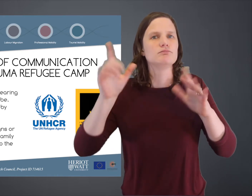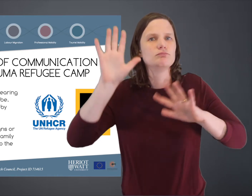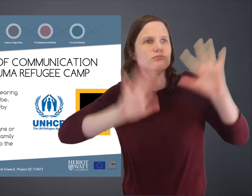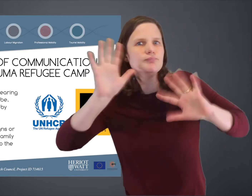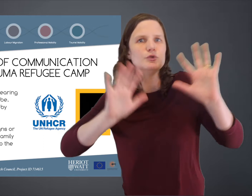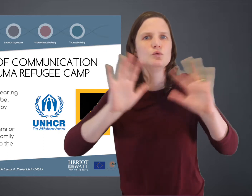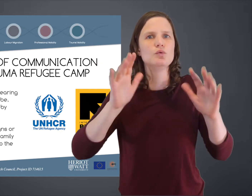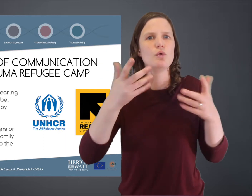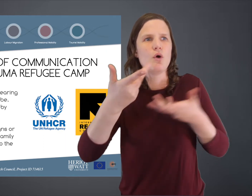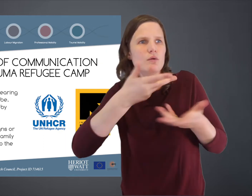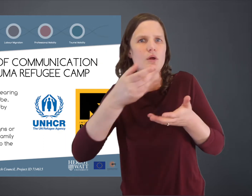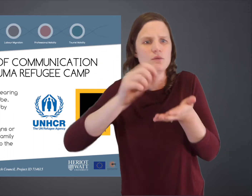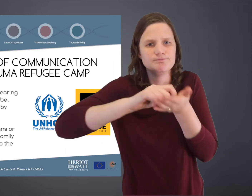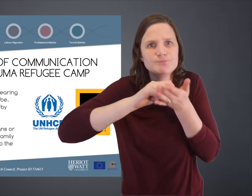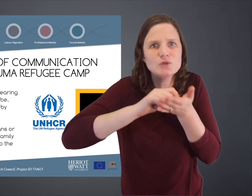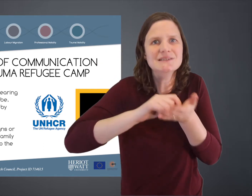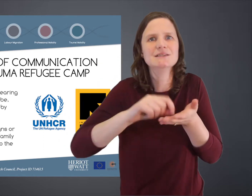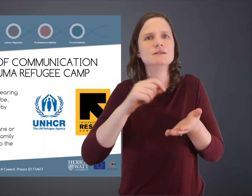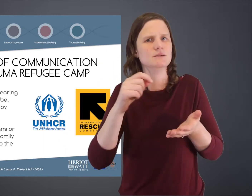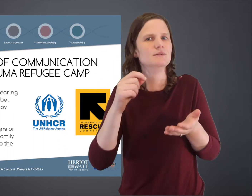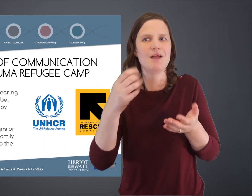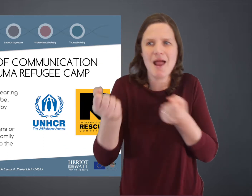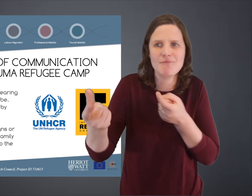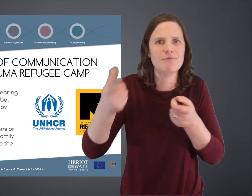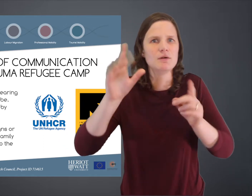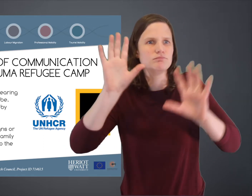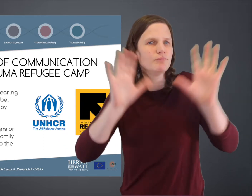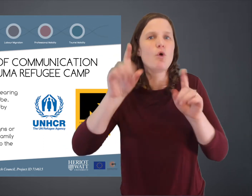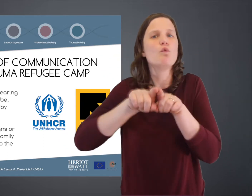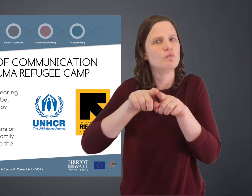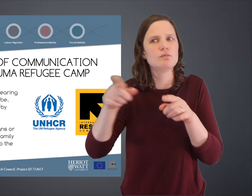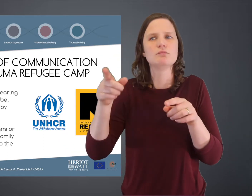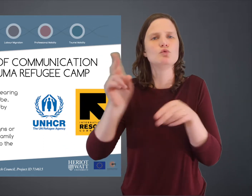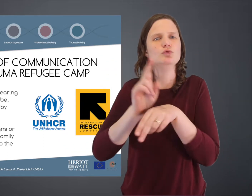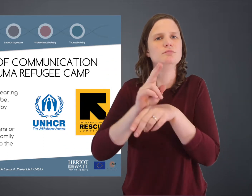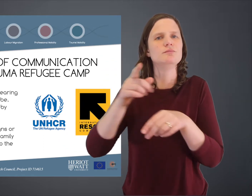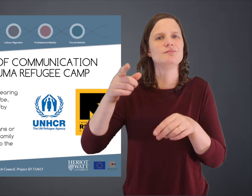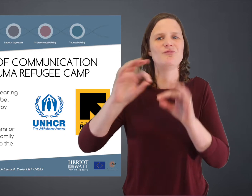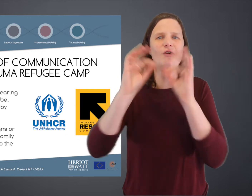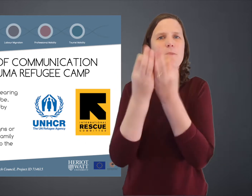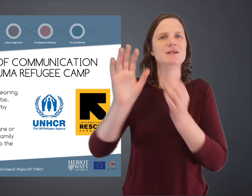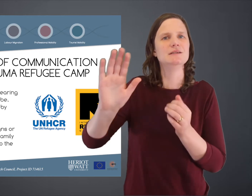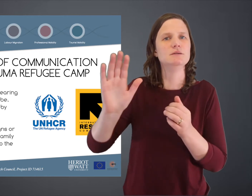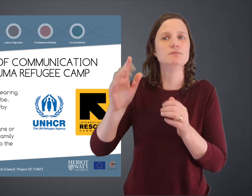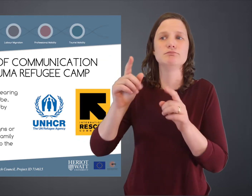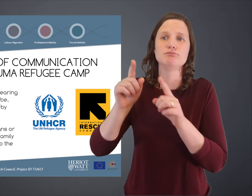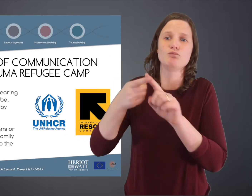use gesture, written notes to communicate, and they also use